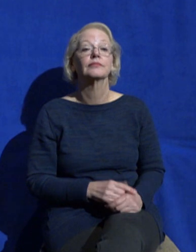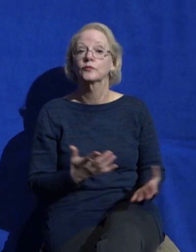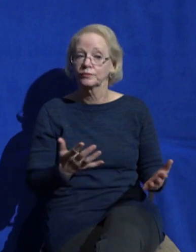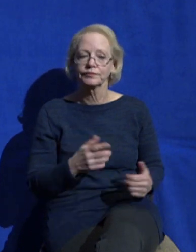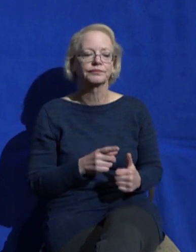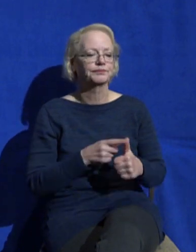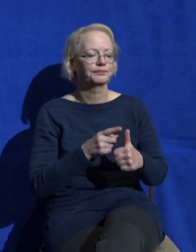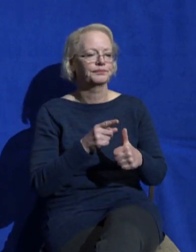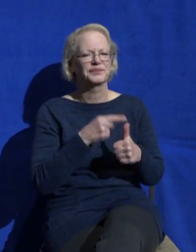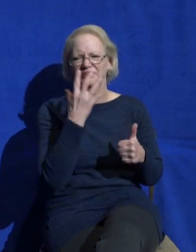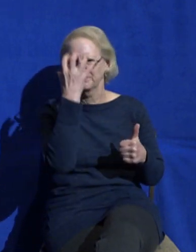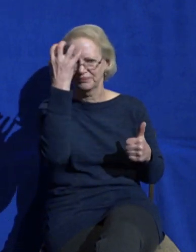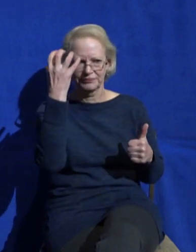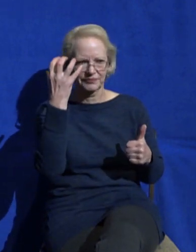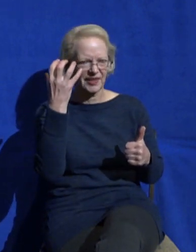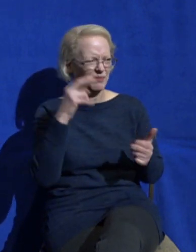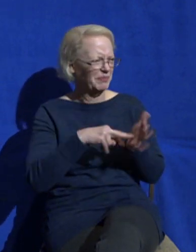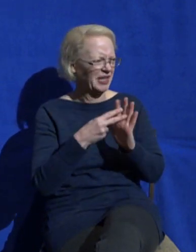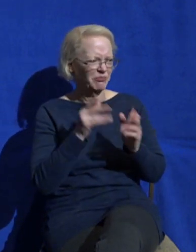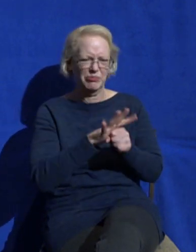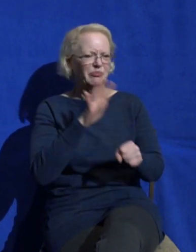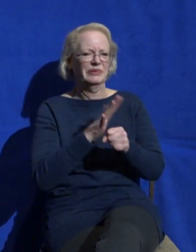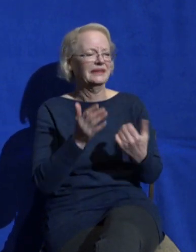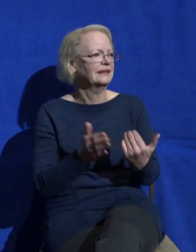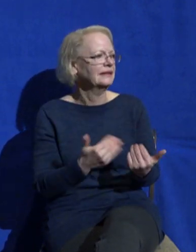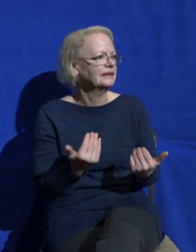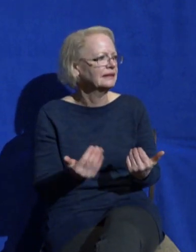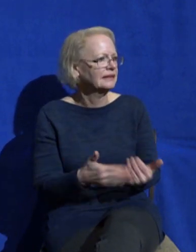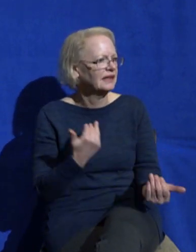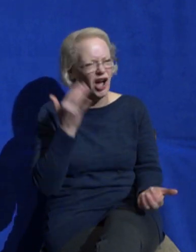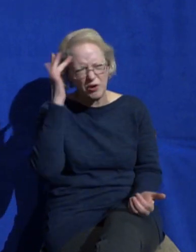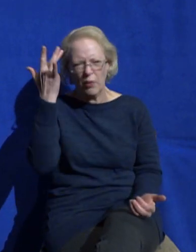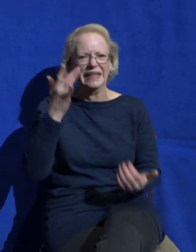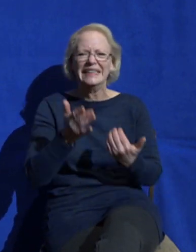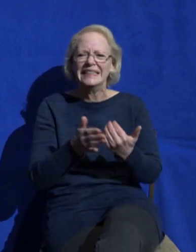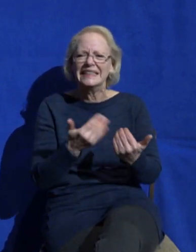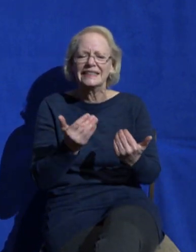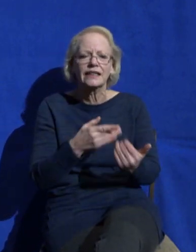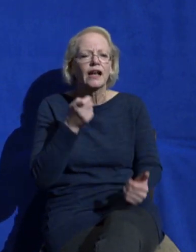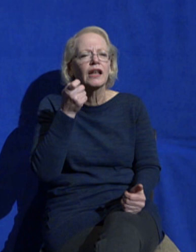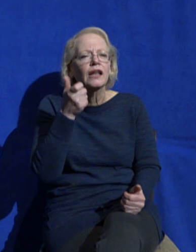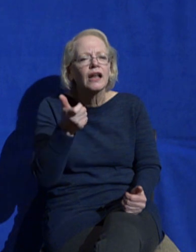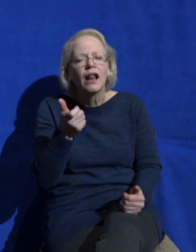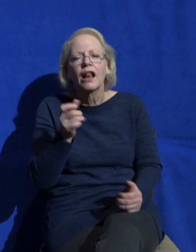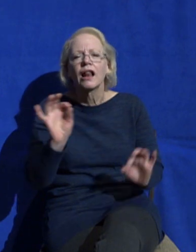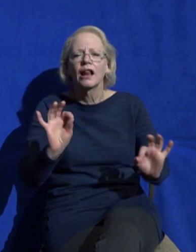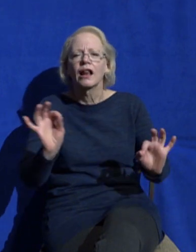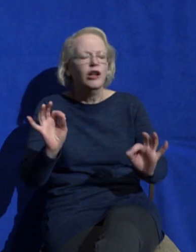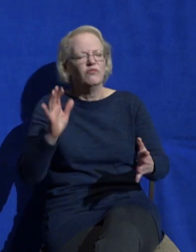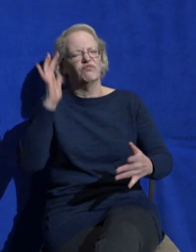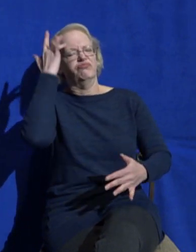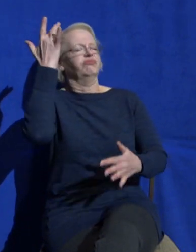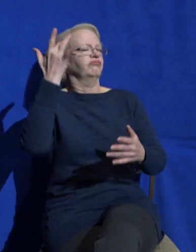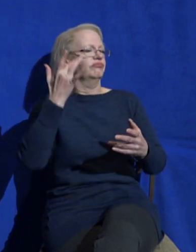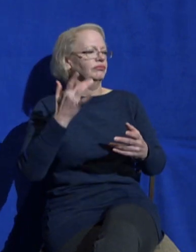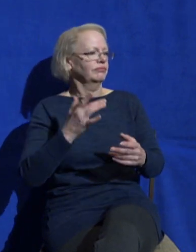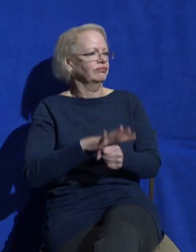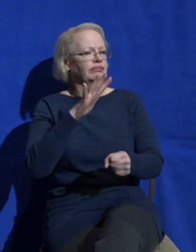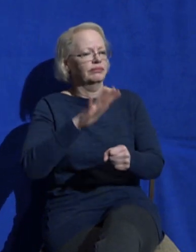You get mad or frustrated or just annoyed way too easily. Little normal things irk you. And it makes sense because when you're in the